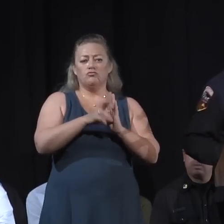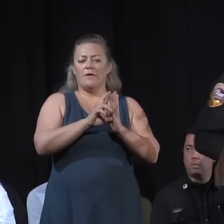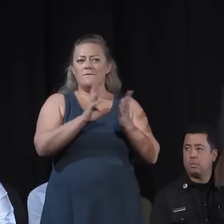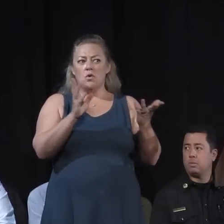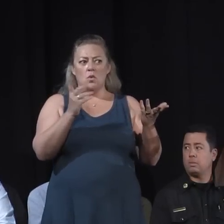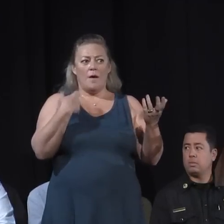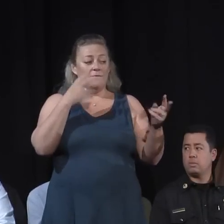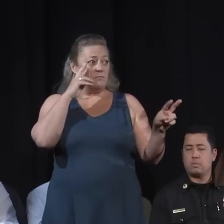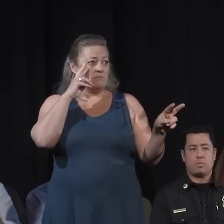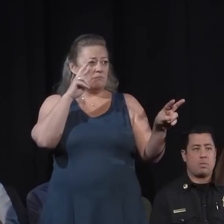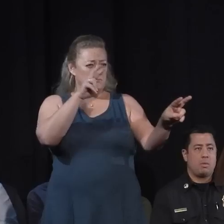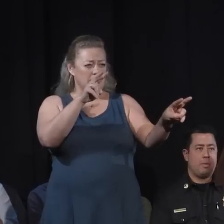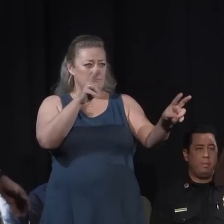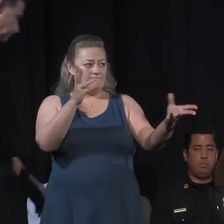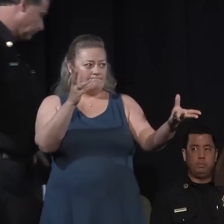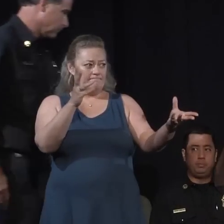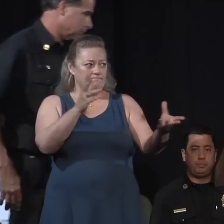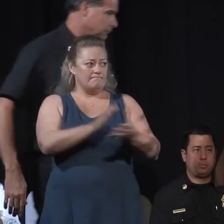the incident.